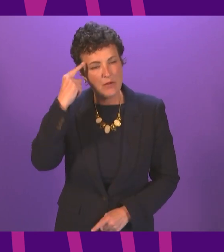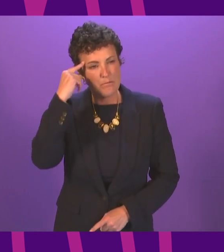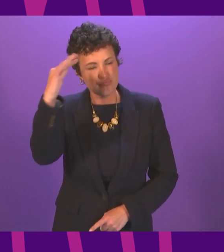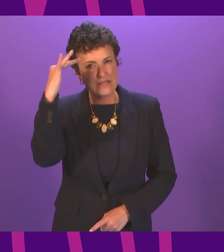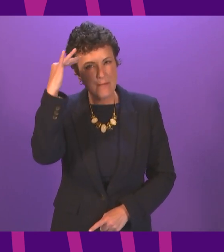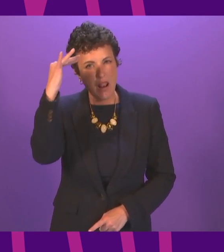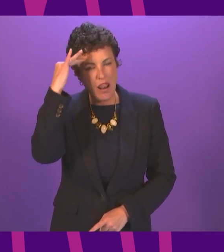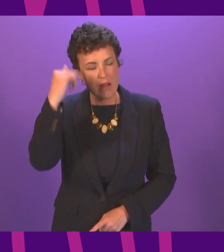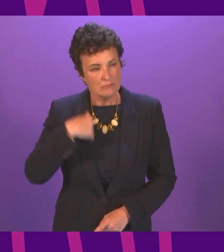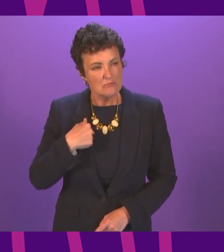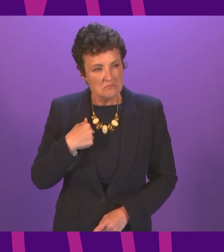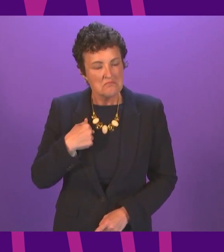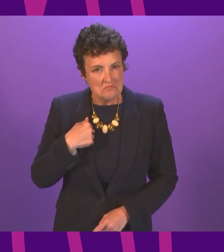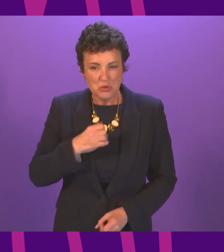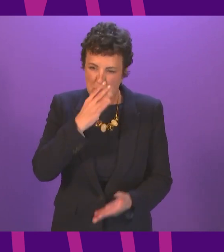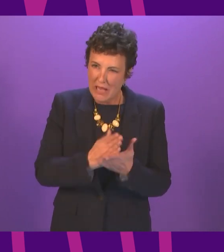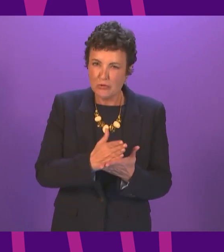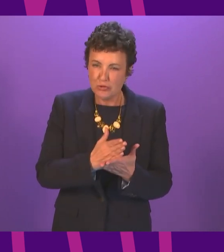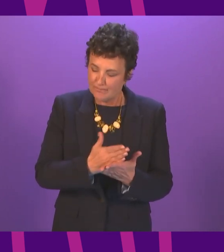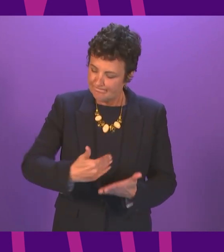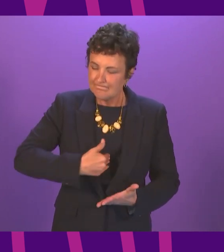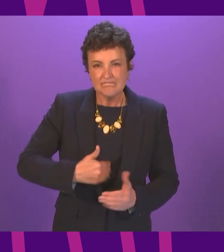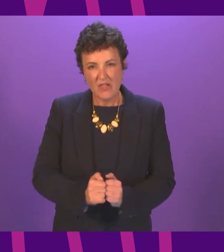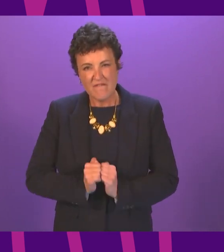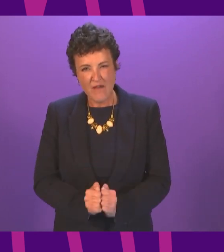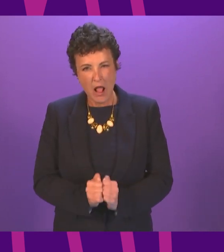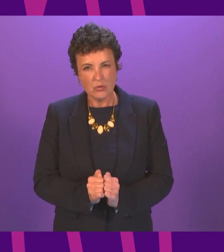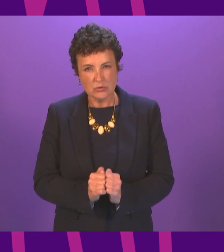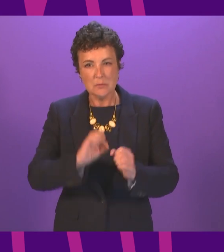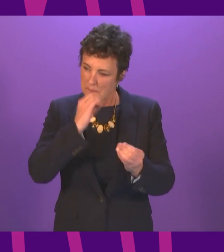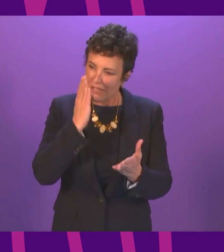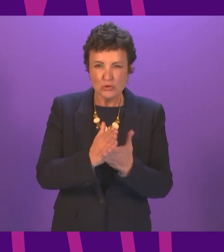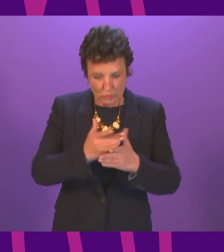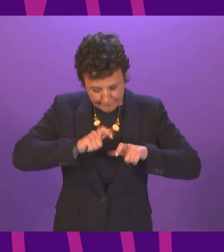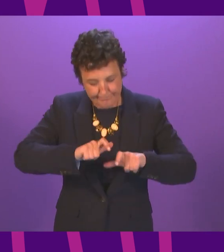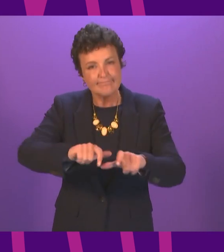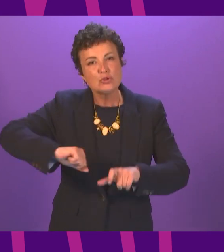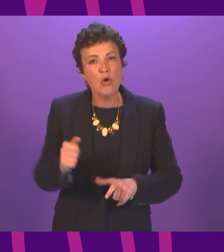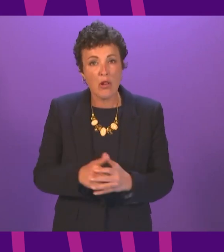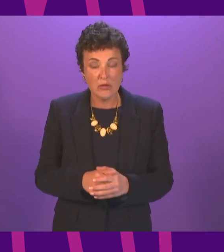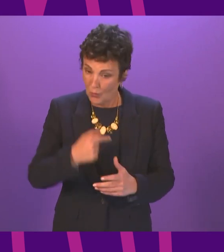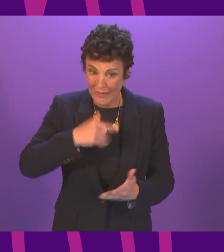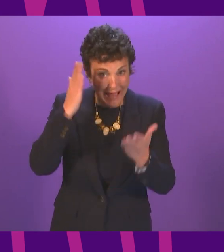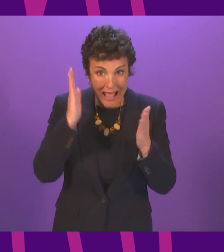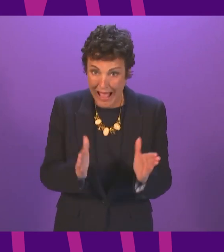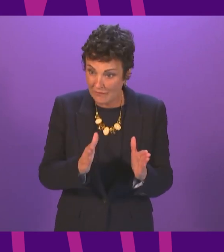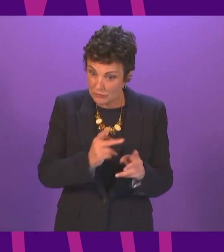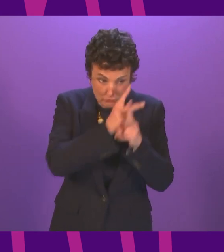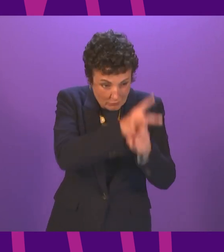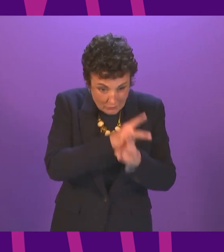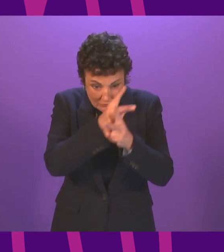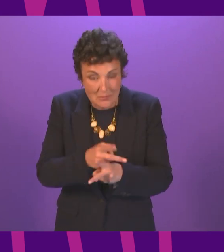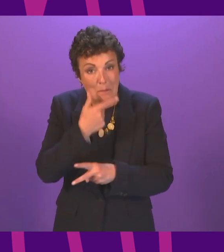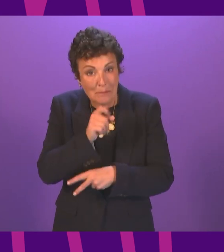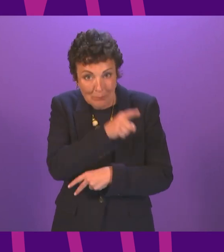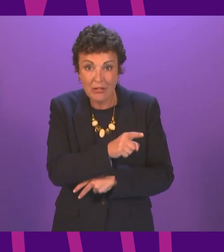to make better Scotland's ills it does fall to us to bind the nation's wounds to care for those who shall have borne the battle